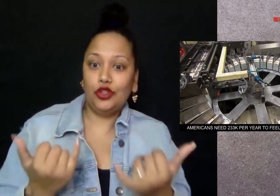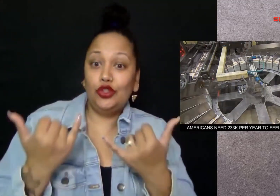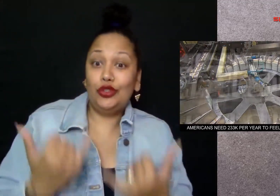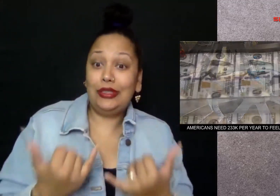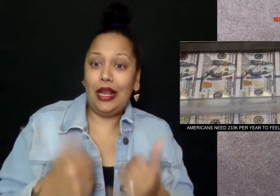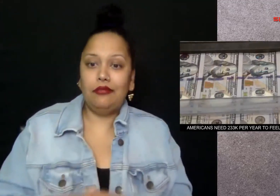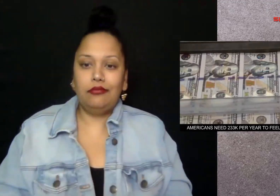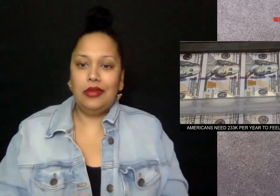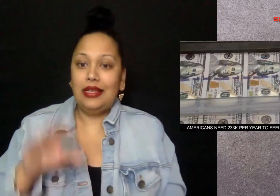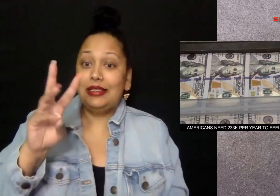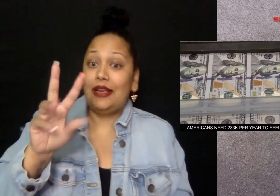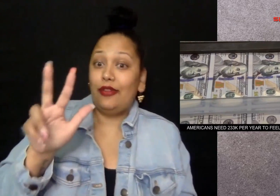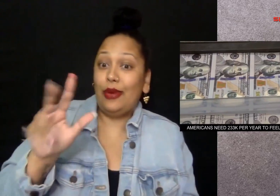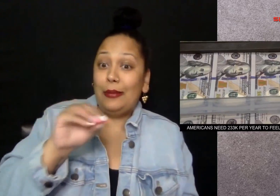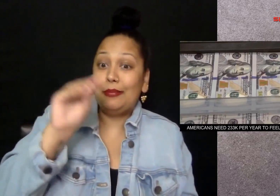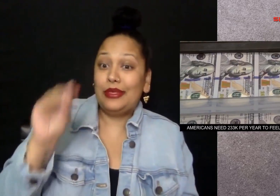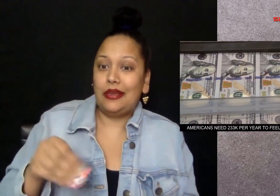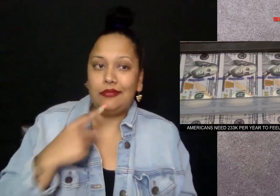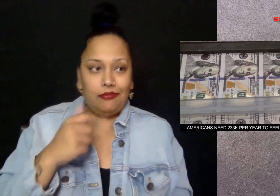63% said high inflation